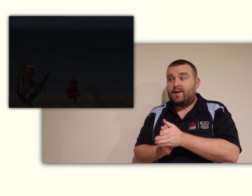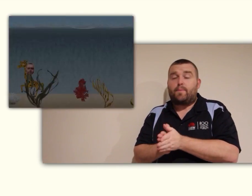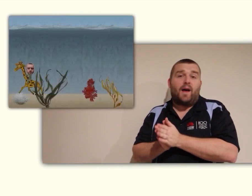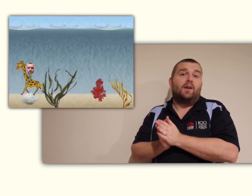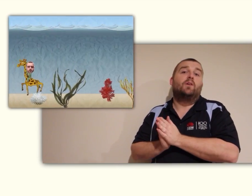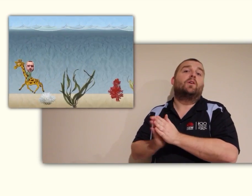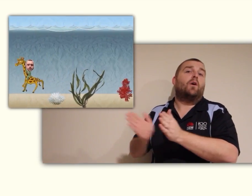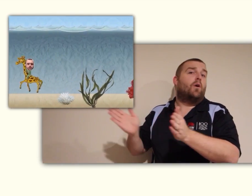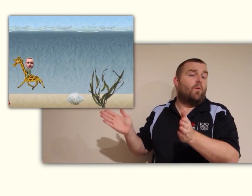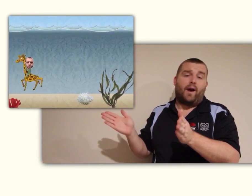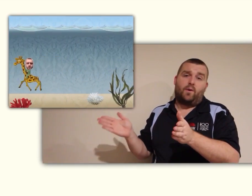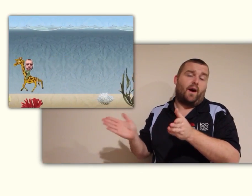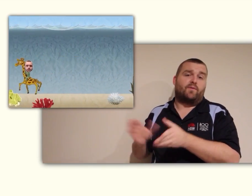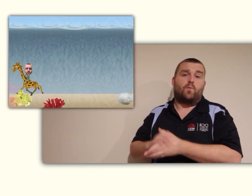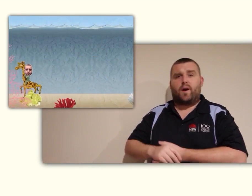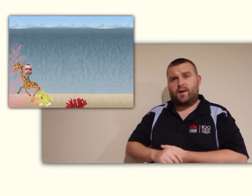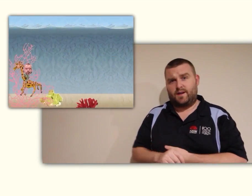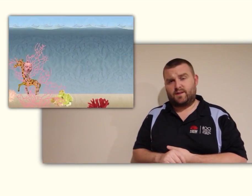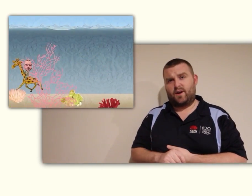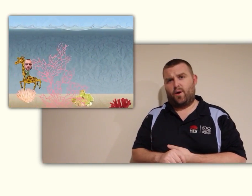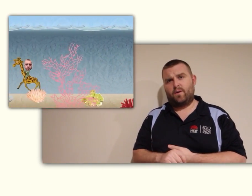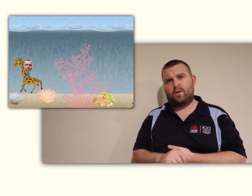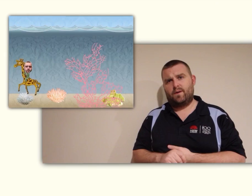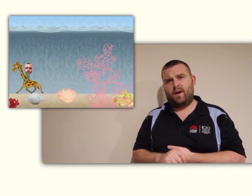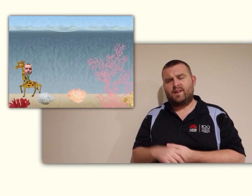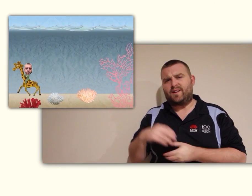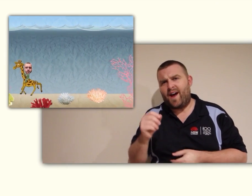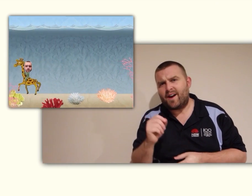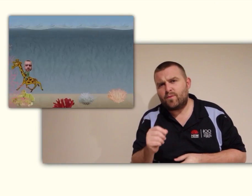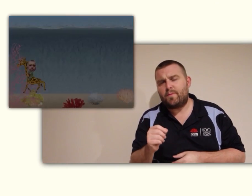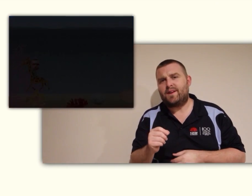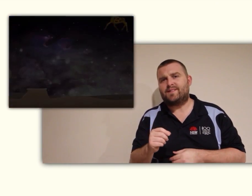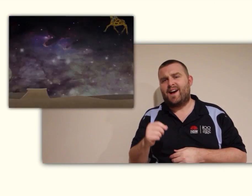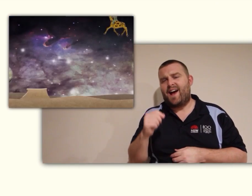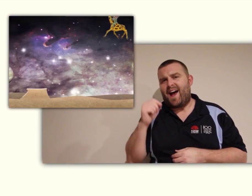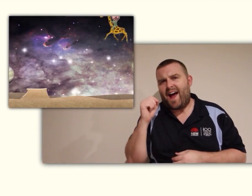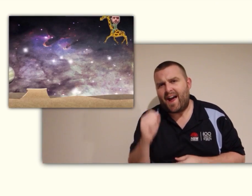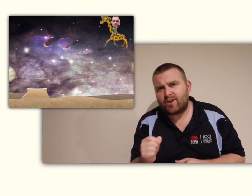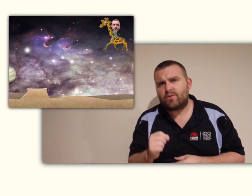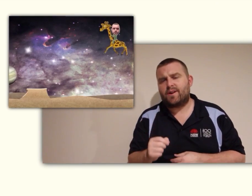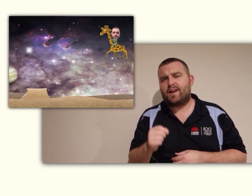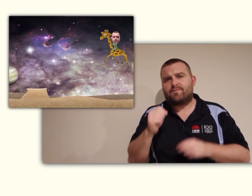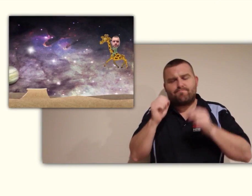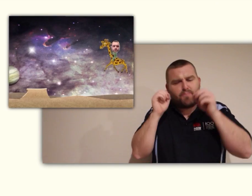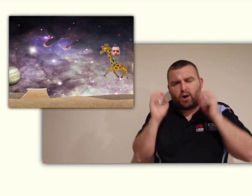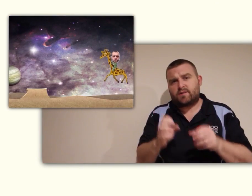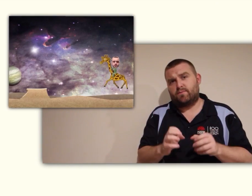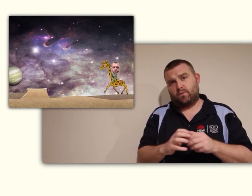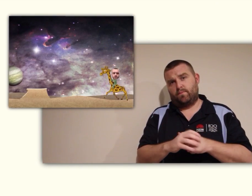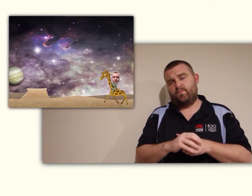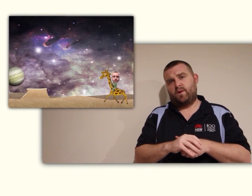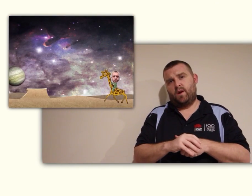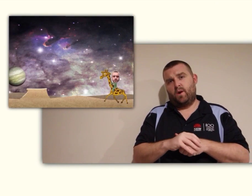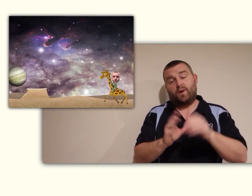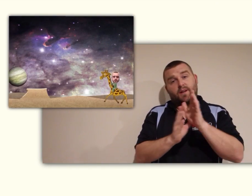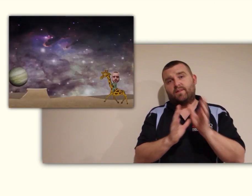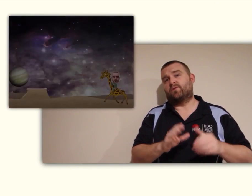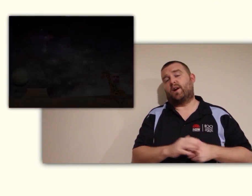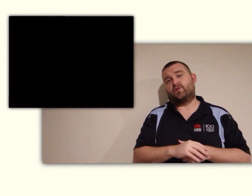may end up a long way away from where I need to go. So how can we be as accurate as possible when giving